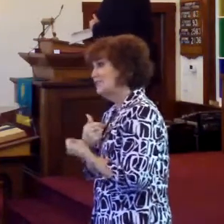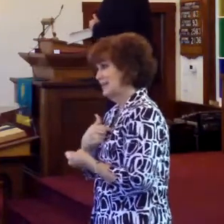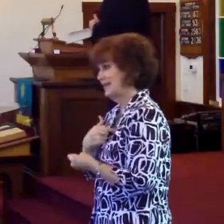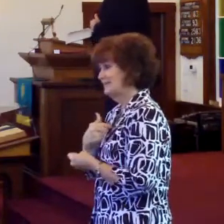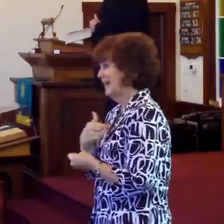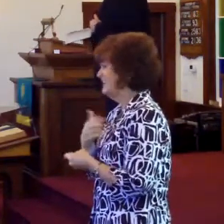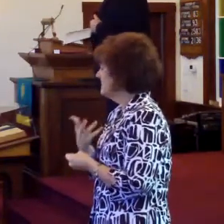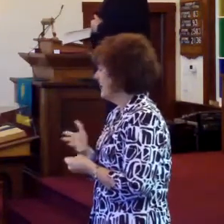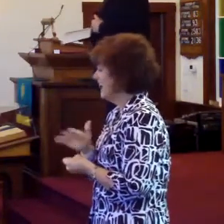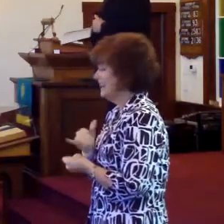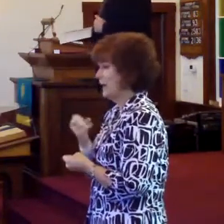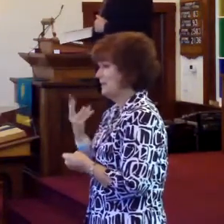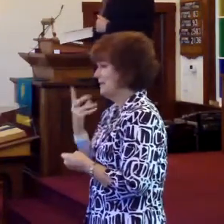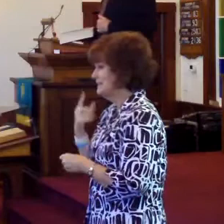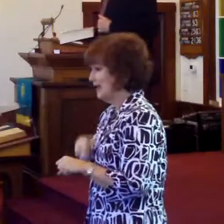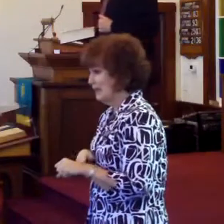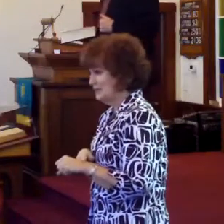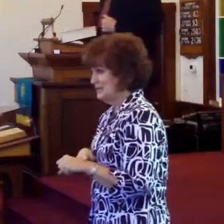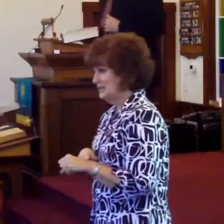a lot of times.